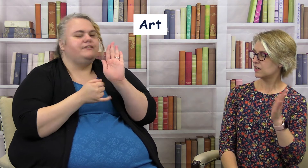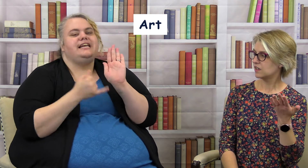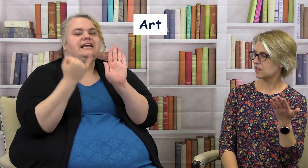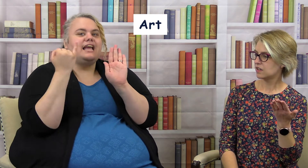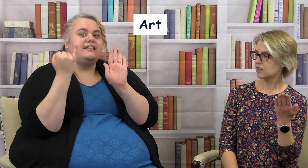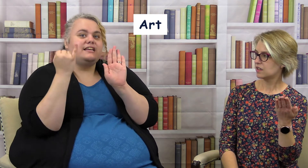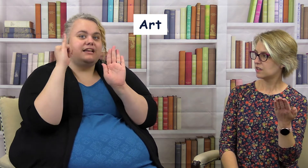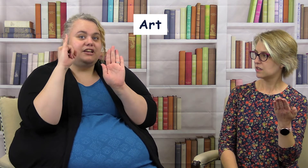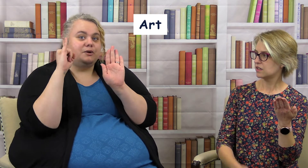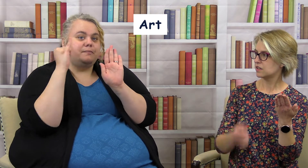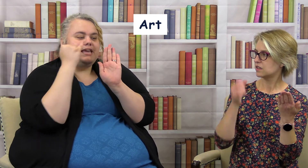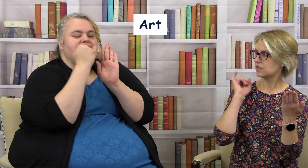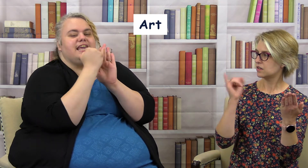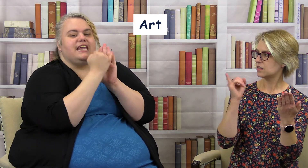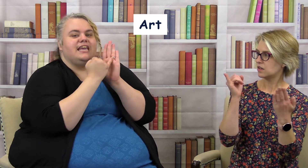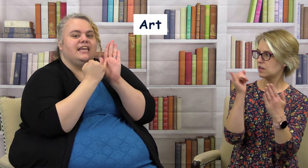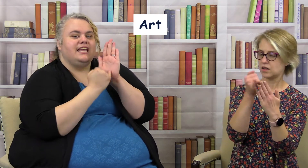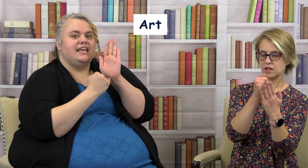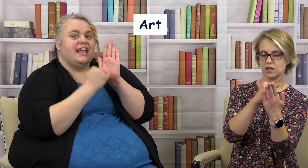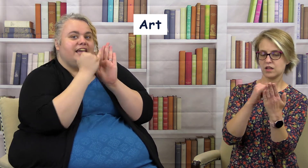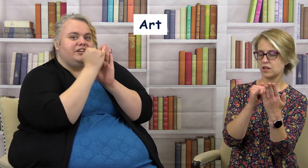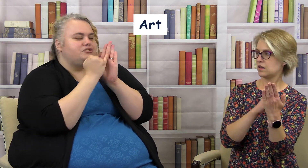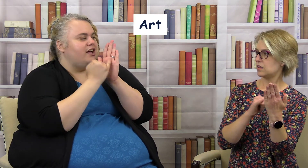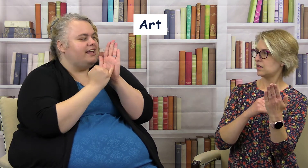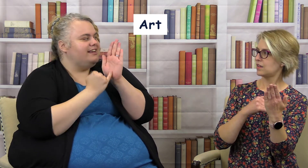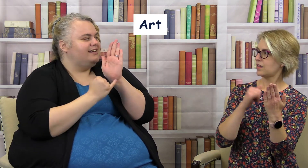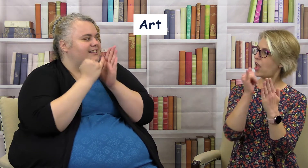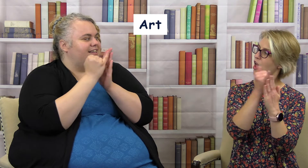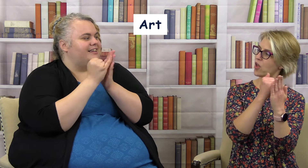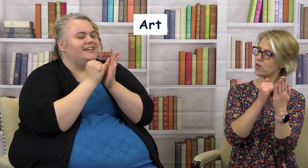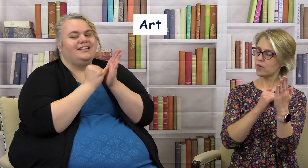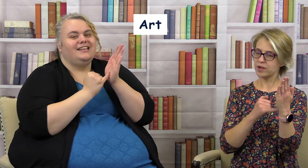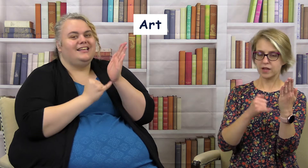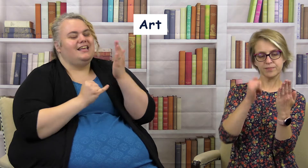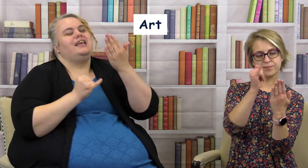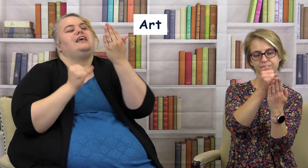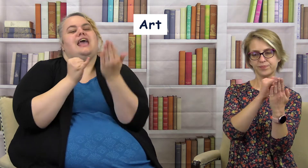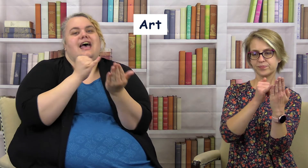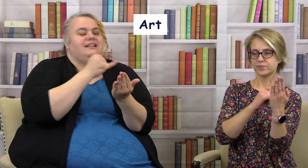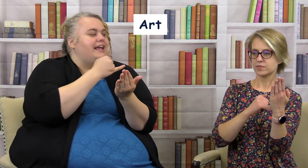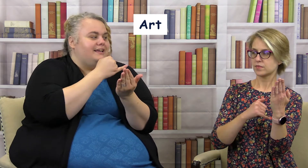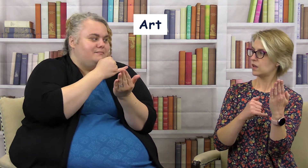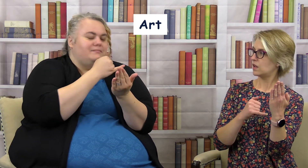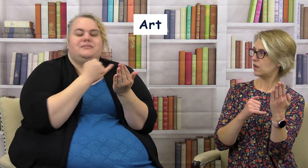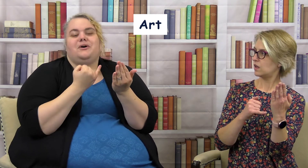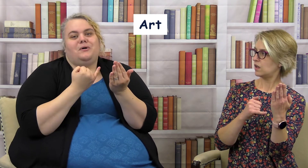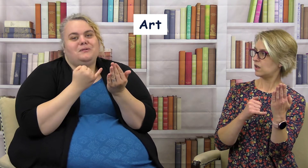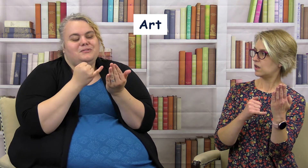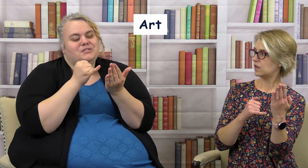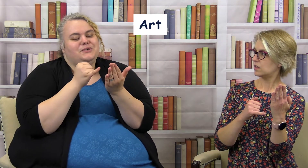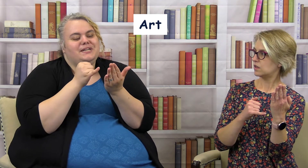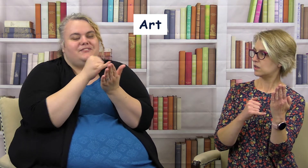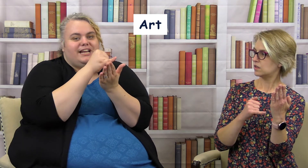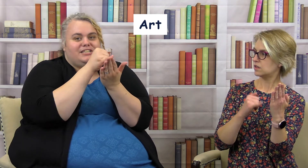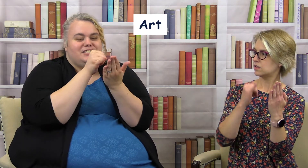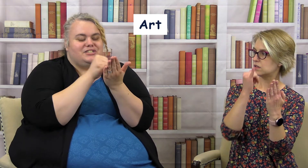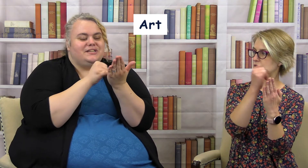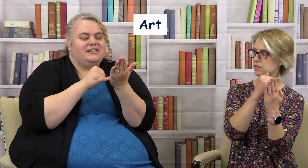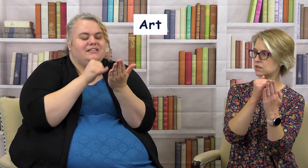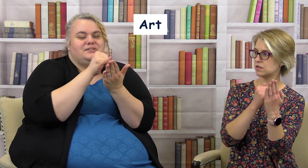reading and then your pinky and you're drawing oh okay yeah and like Nicole's doing it right she's doing it so